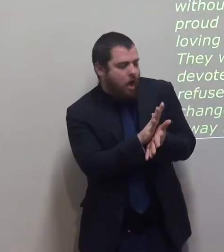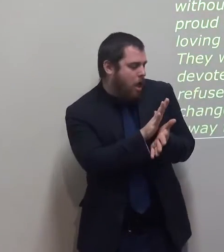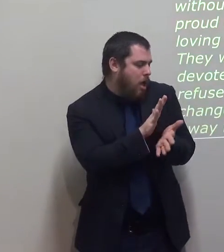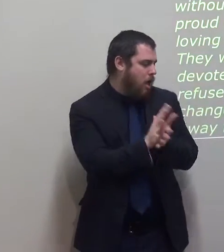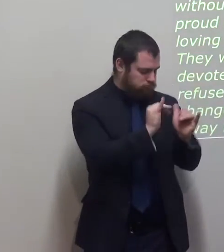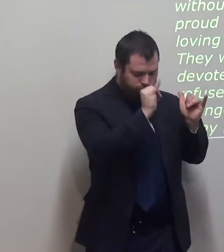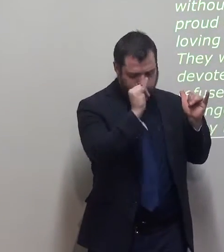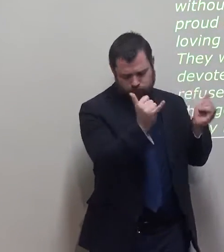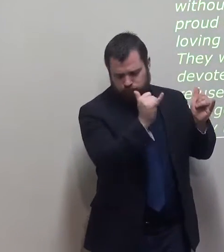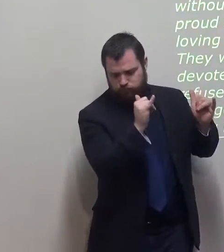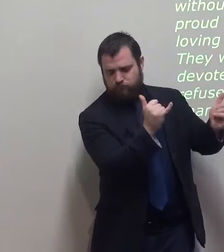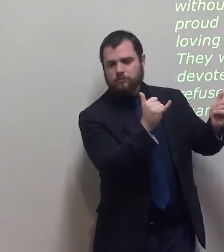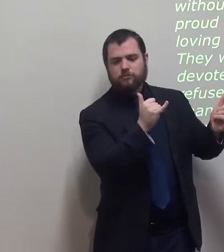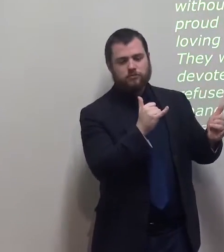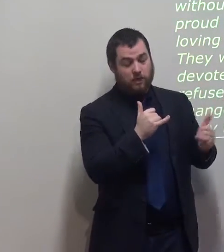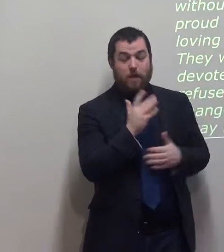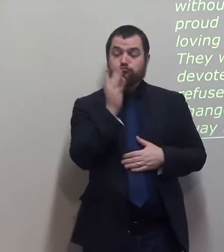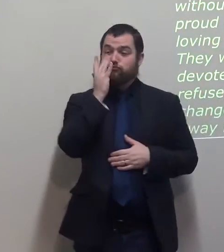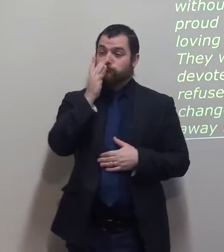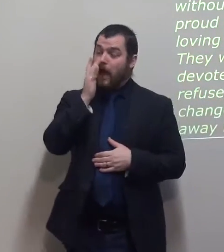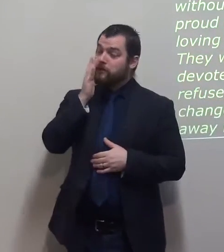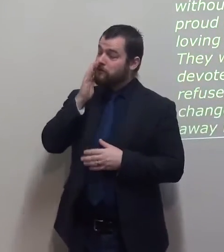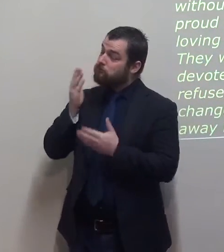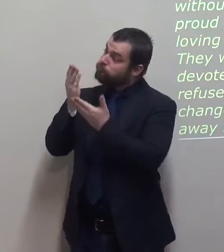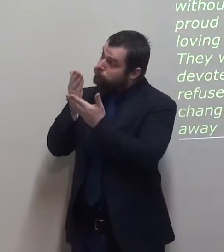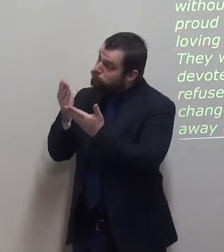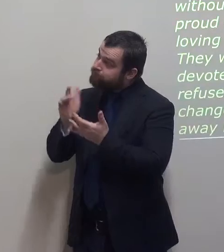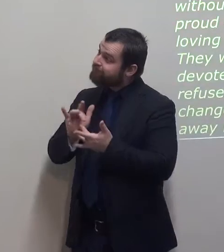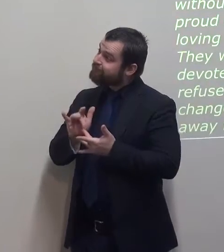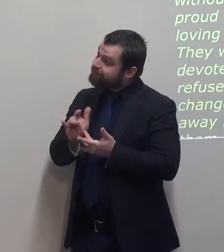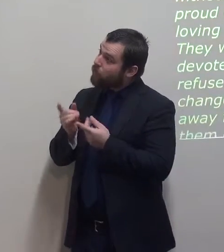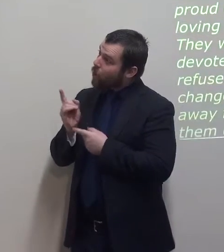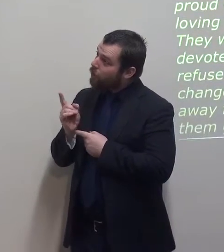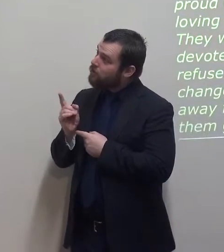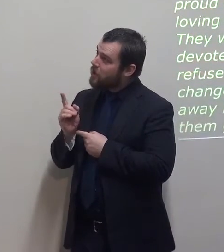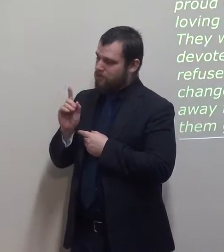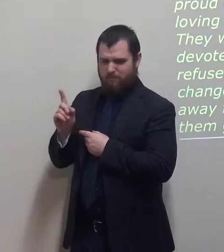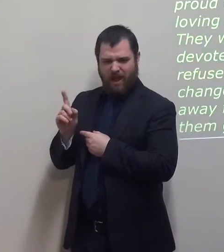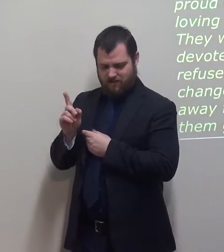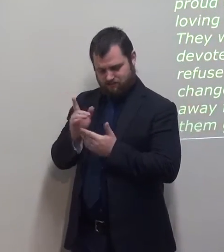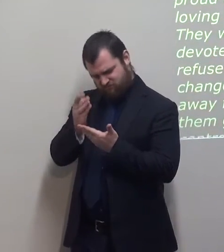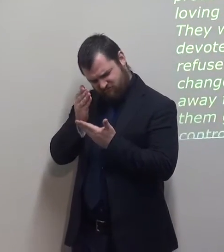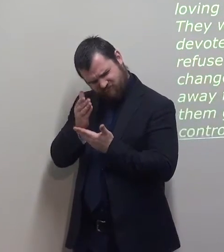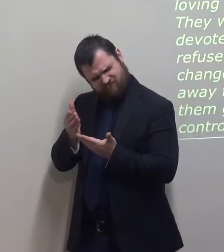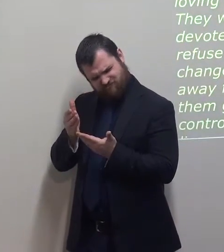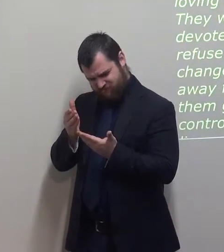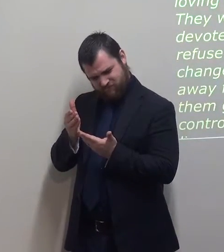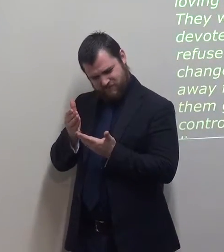they will go on pretending to be devoted to God but they will refuse to let that devotion change the way they live.